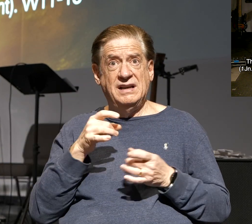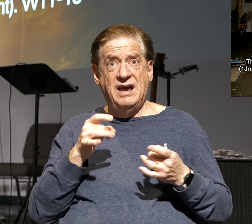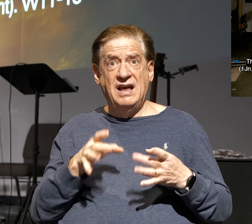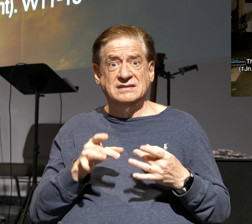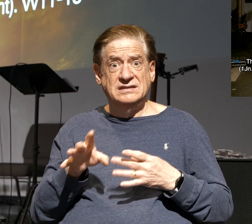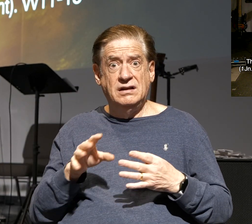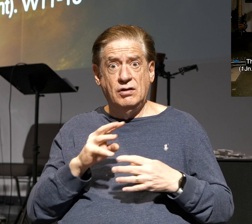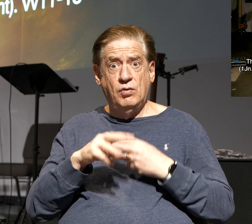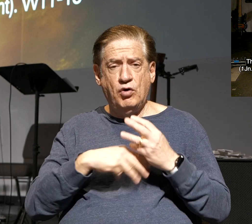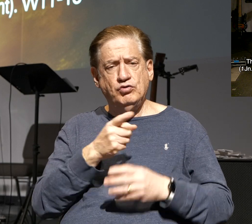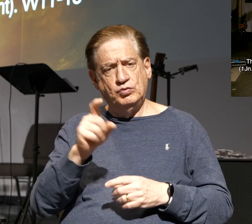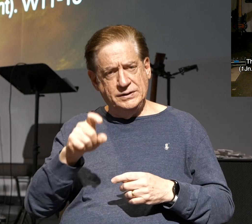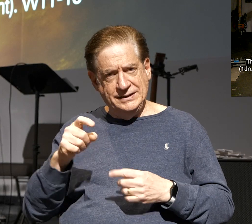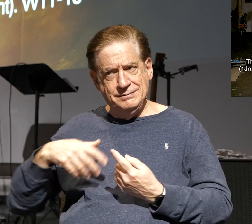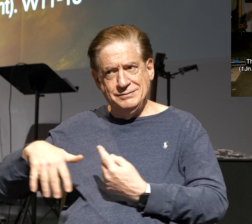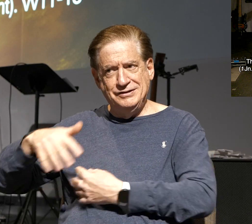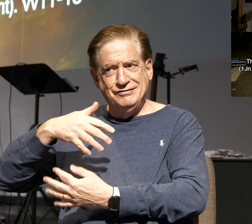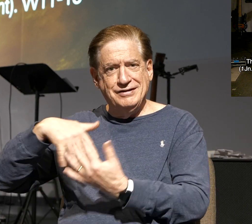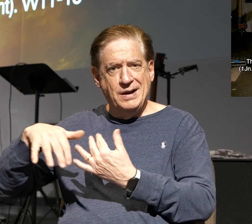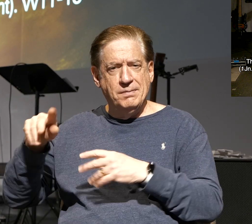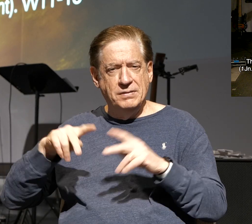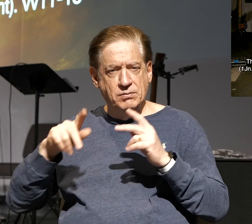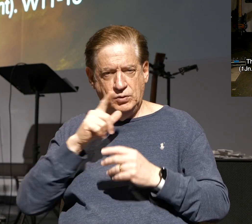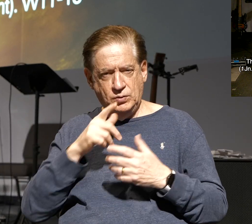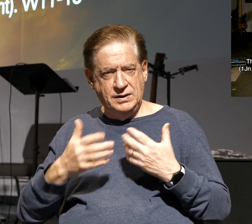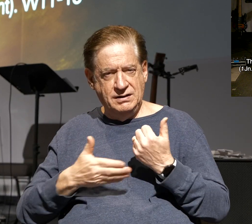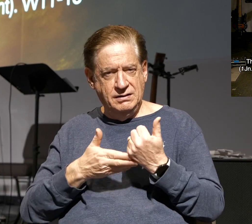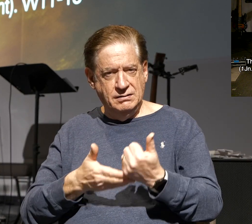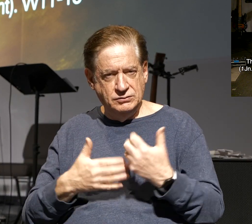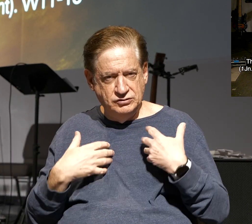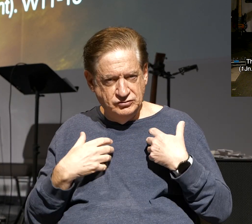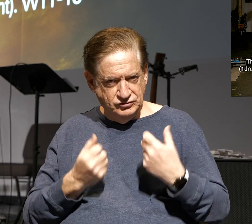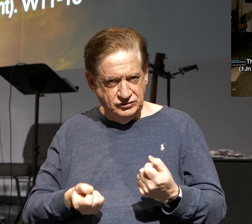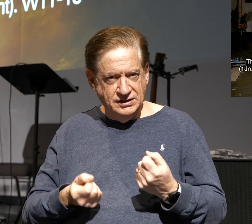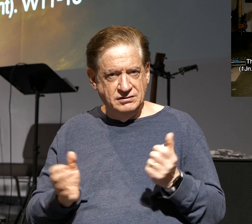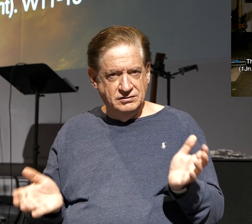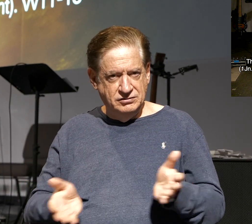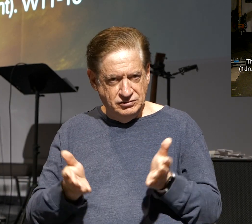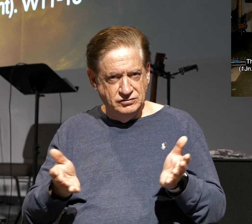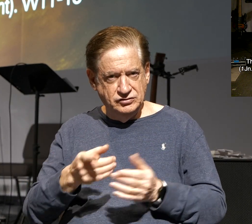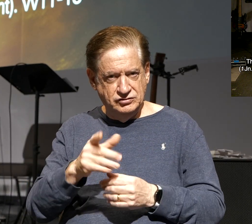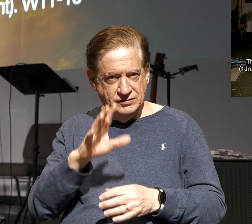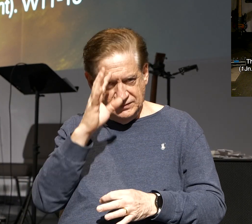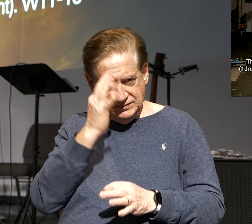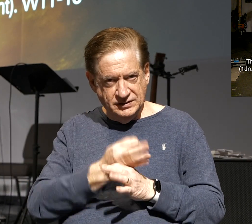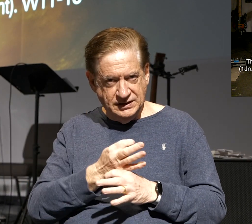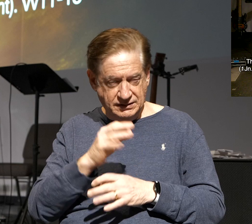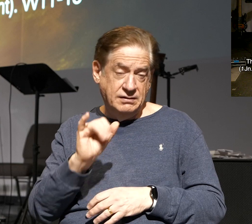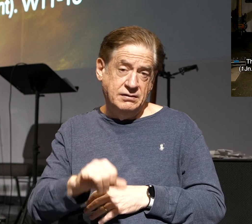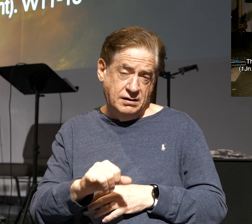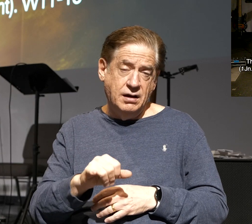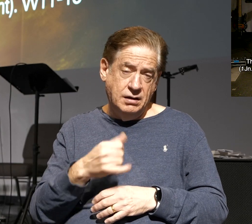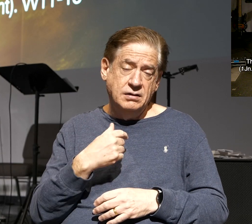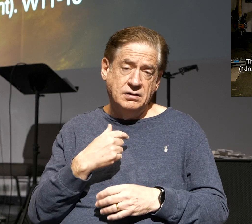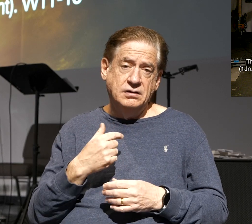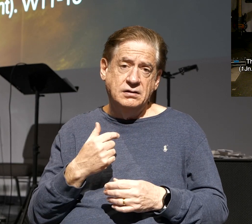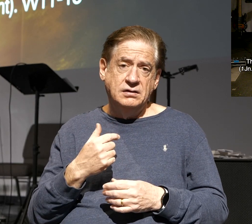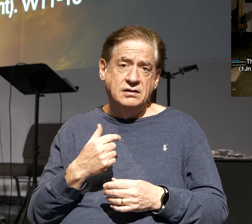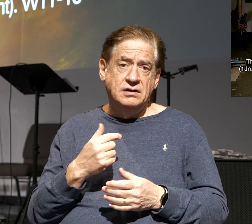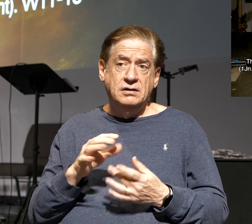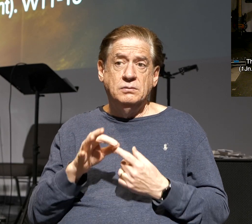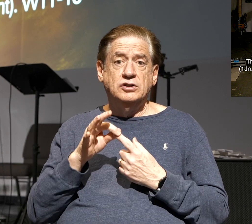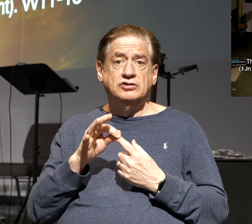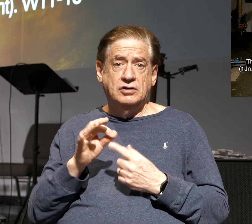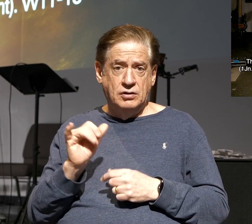need to be around people that help you to be strengthened and encouraged in your faith. So, that would be weekend services, but in